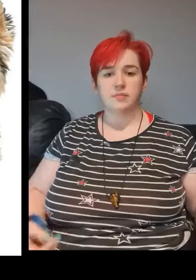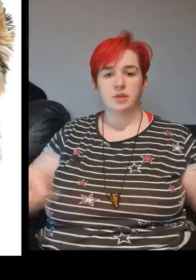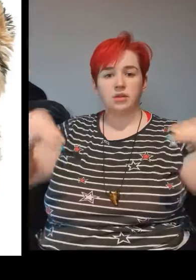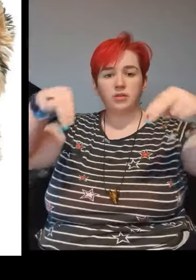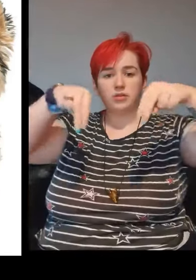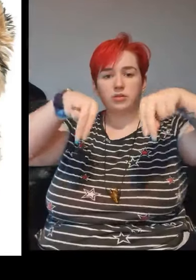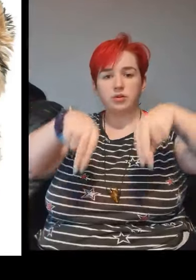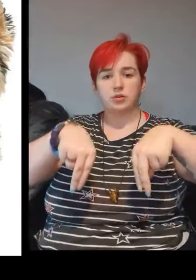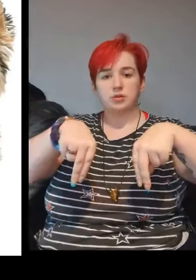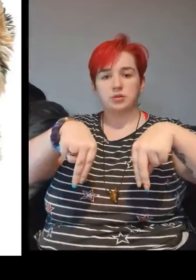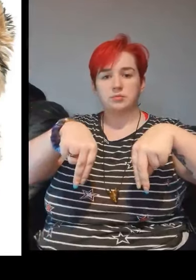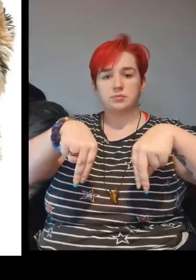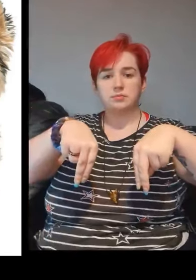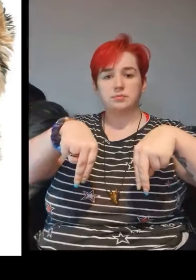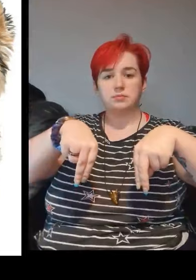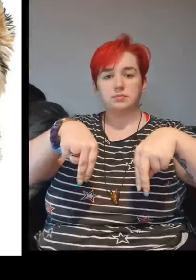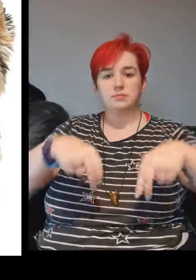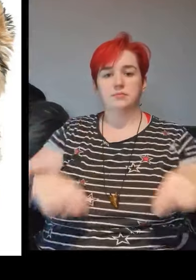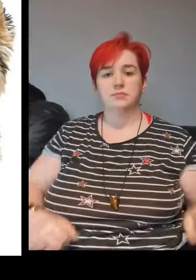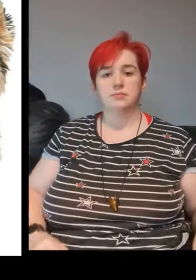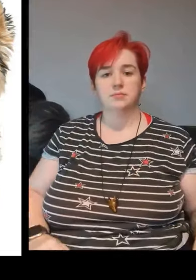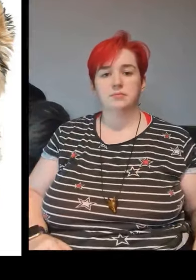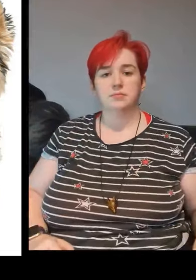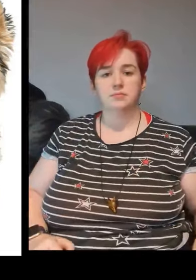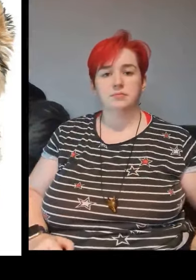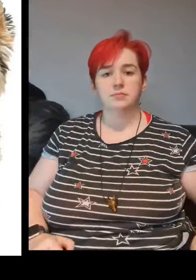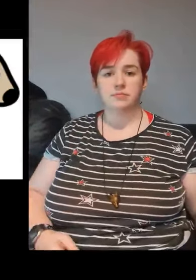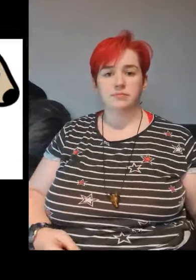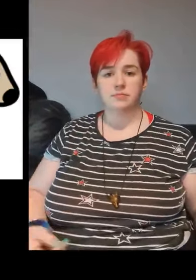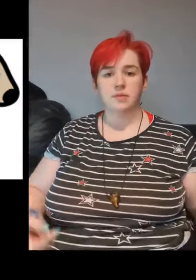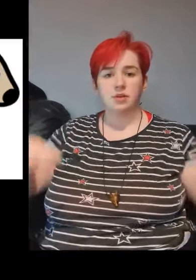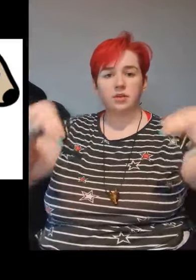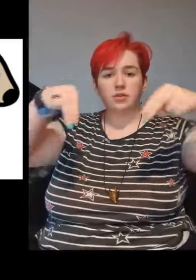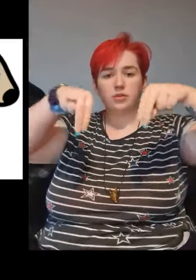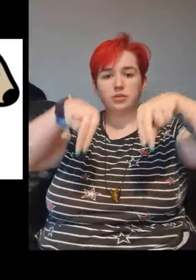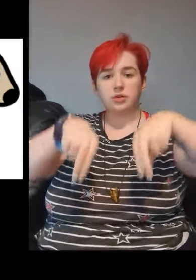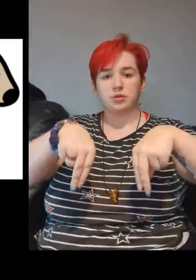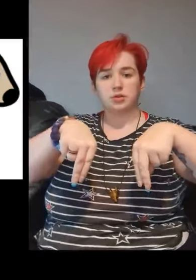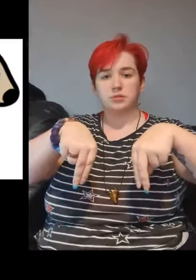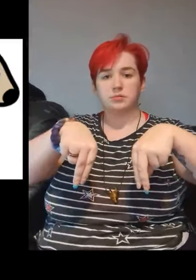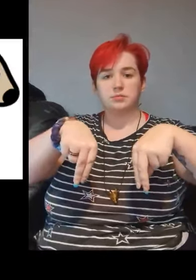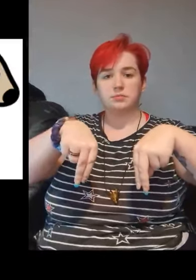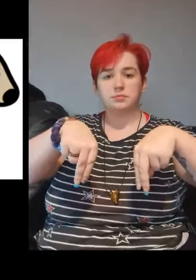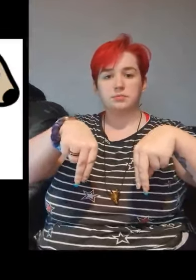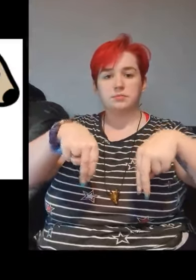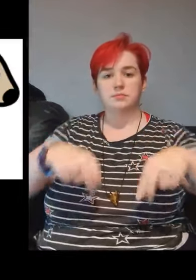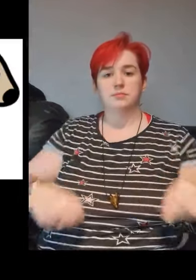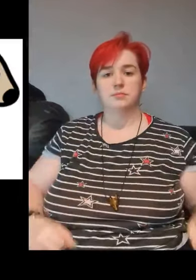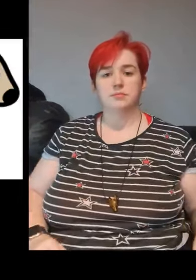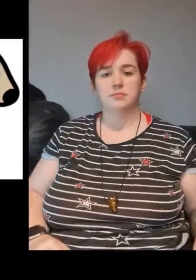dog dog dog